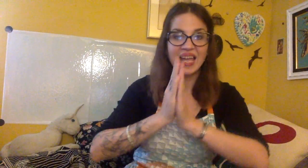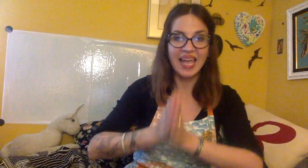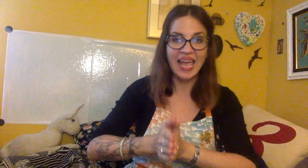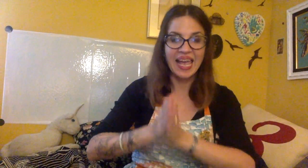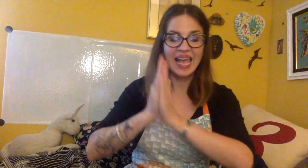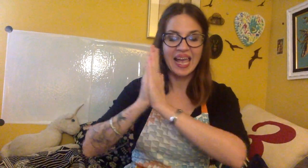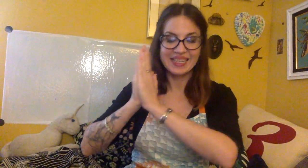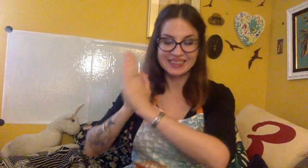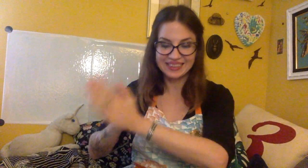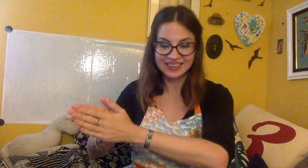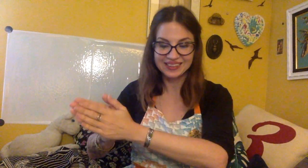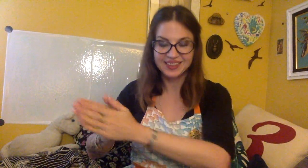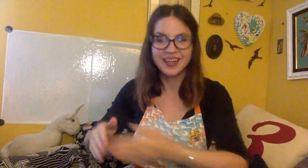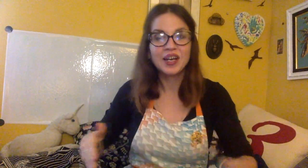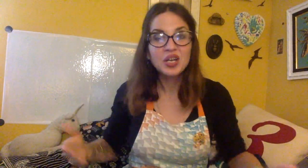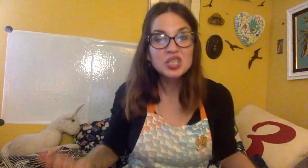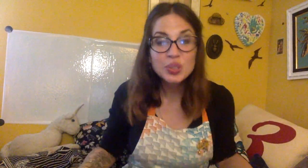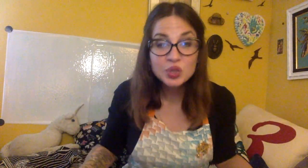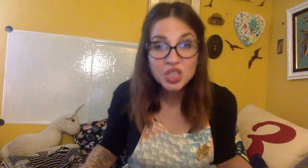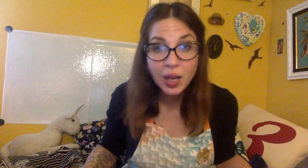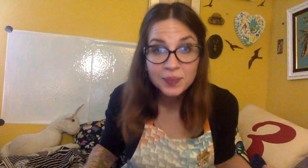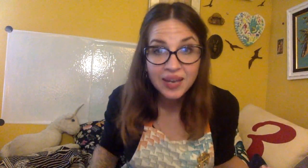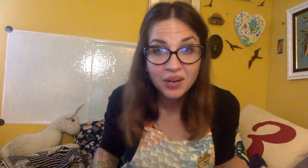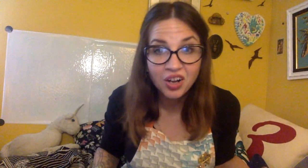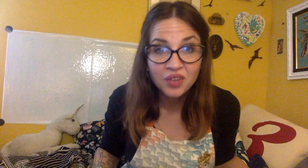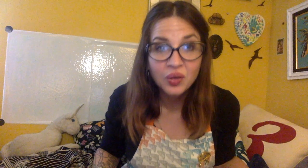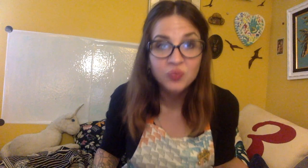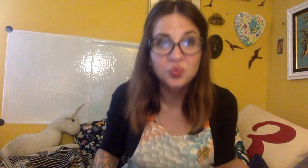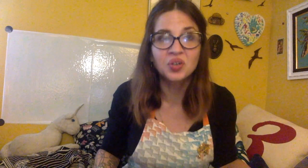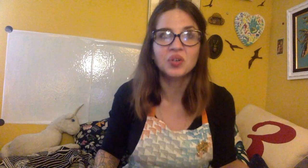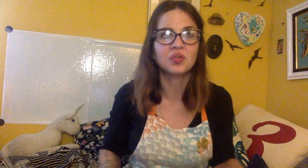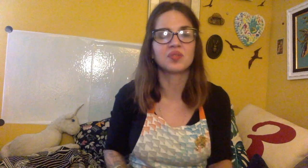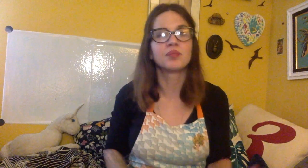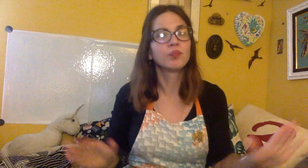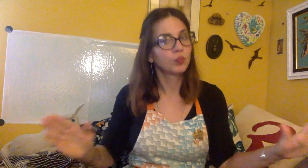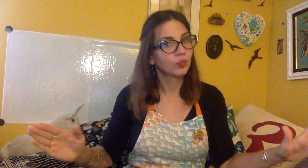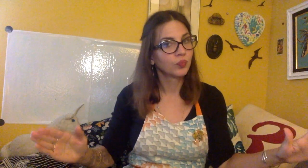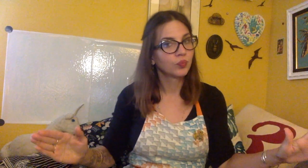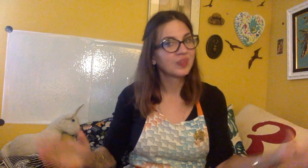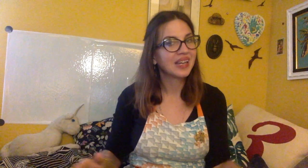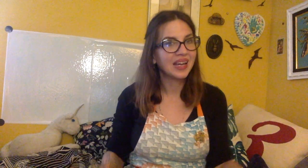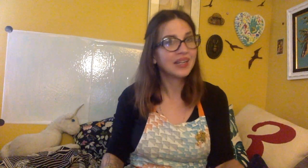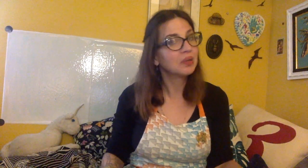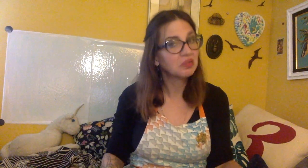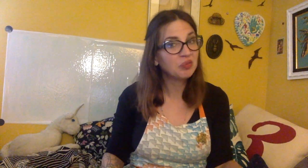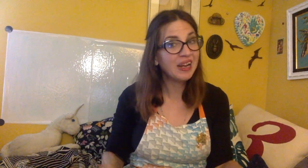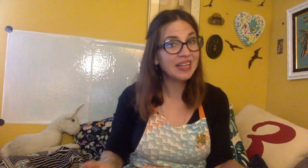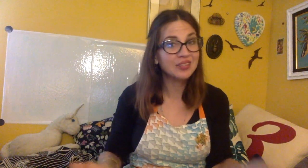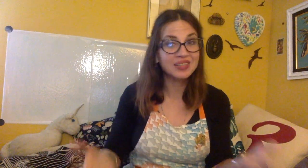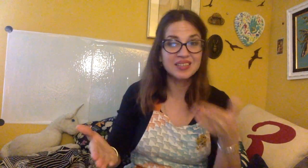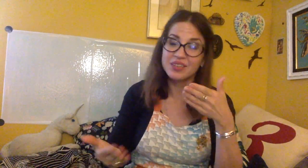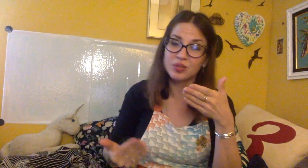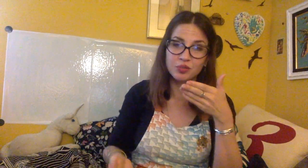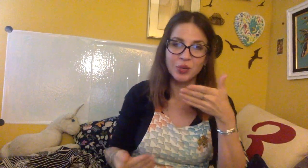A. P. You chopped out all those words. I know it's Friday, so let's kiss those brains.